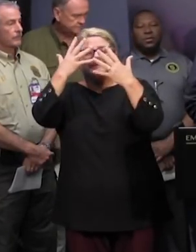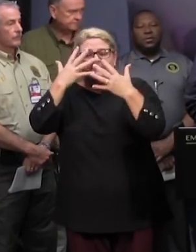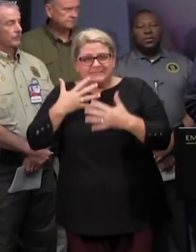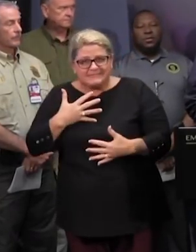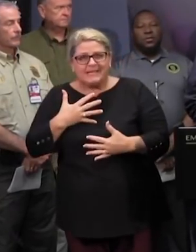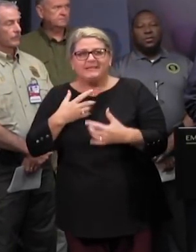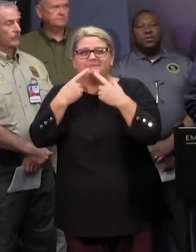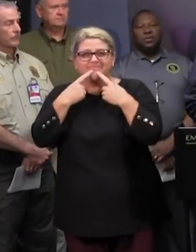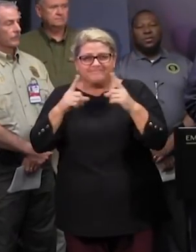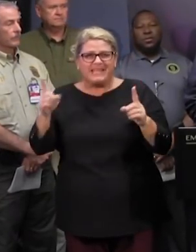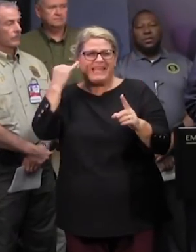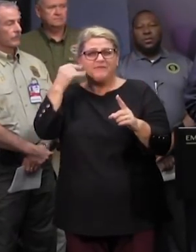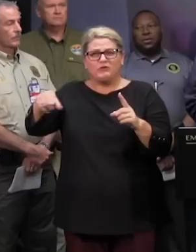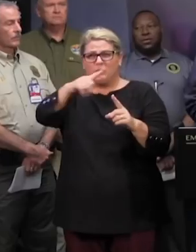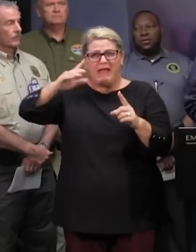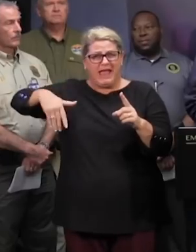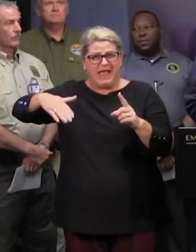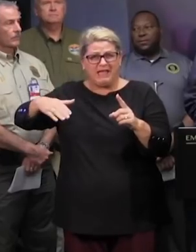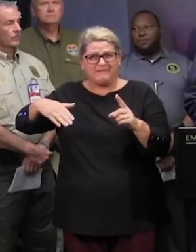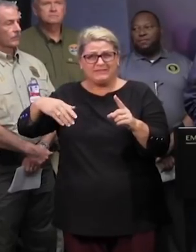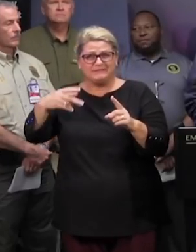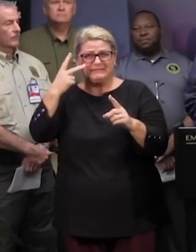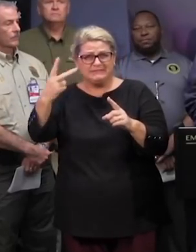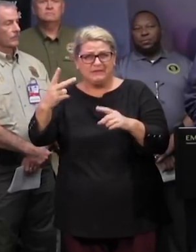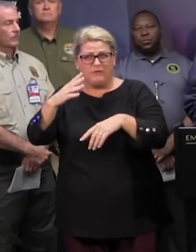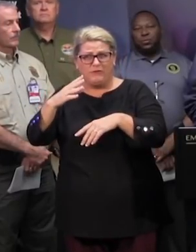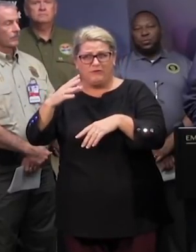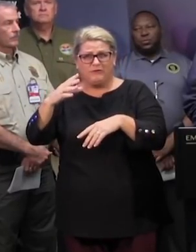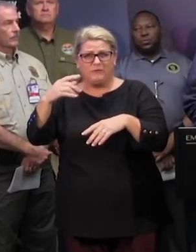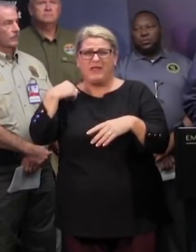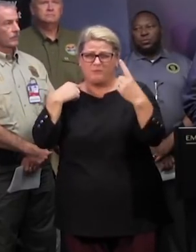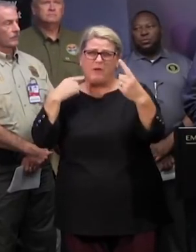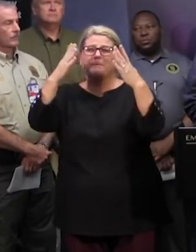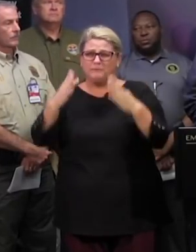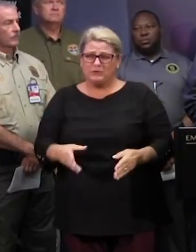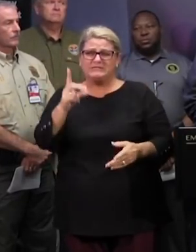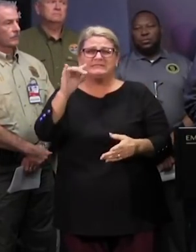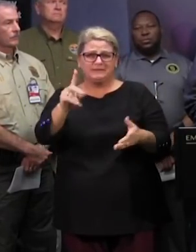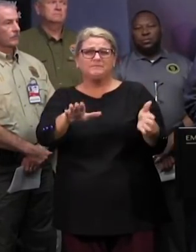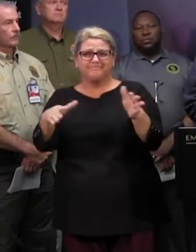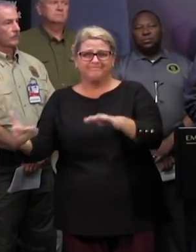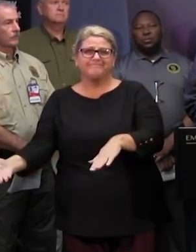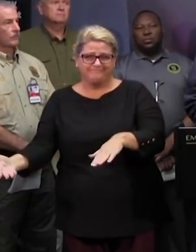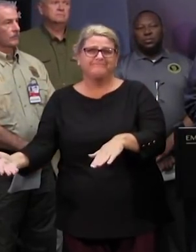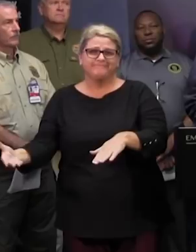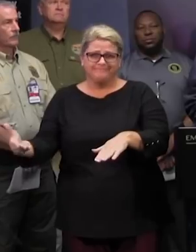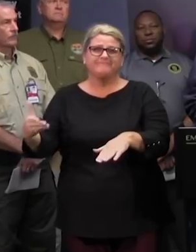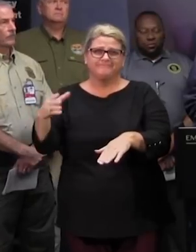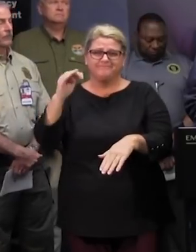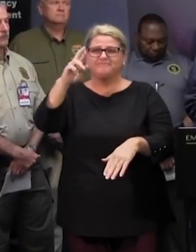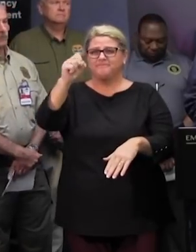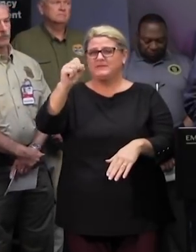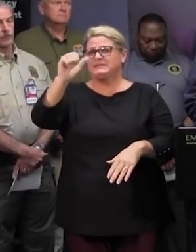announce if you don't already know that we have had uh one one victim storm related uh fatality that